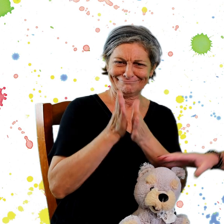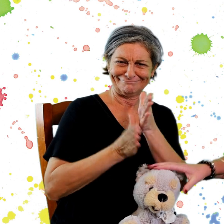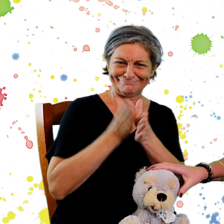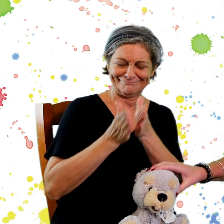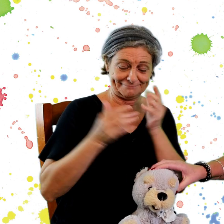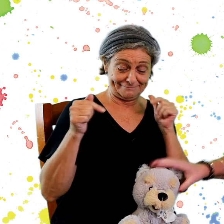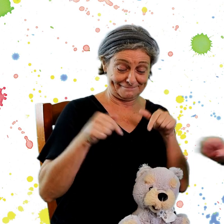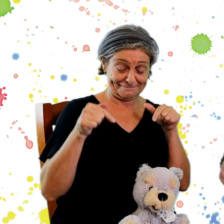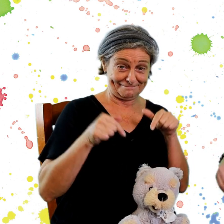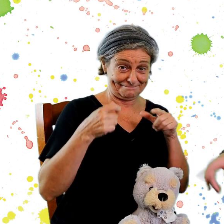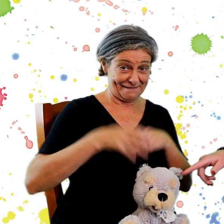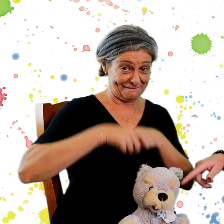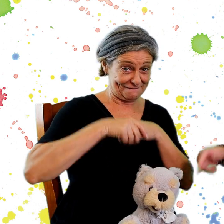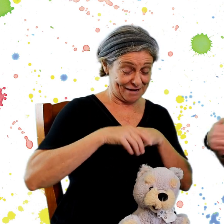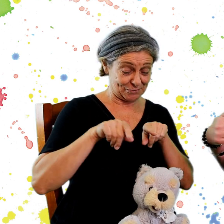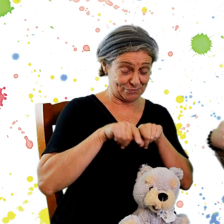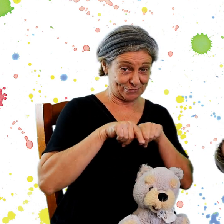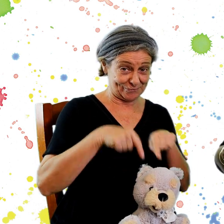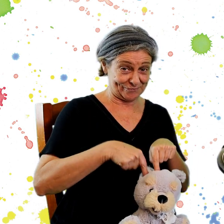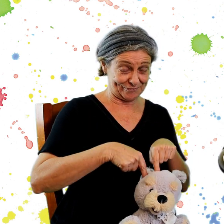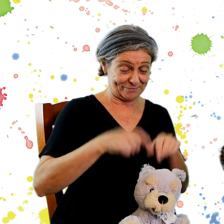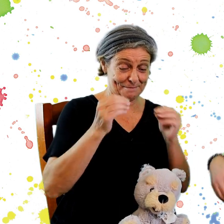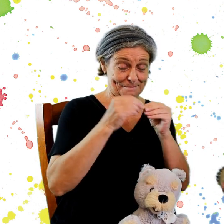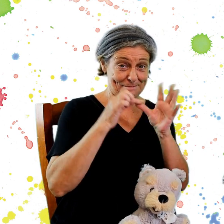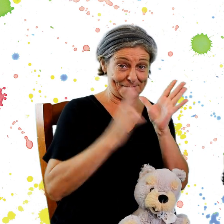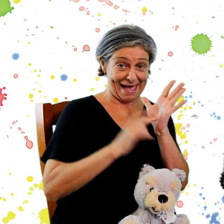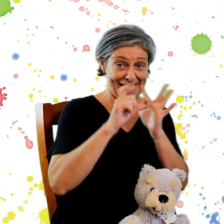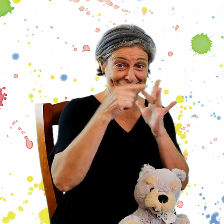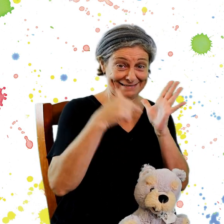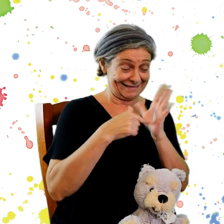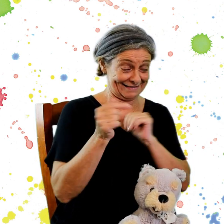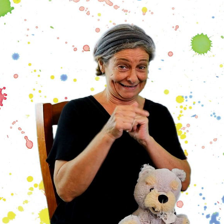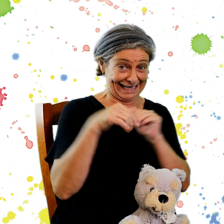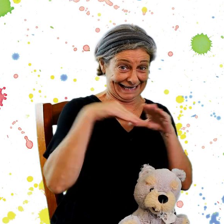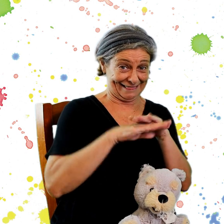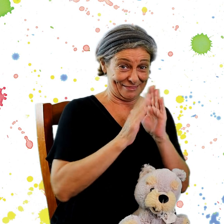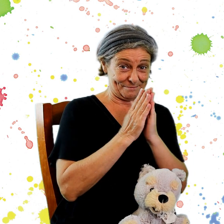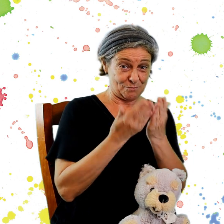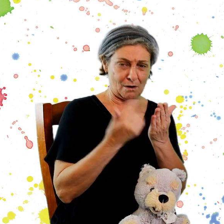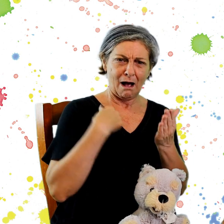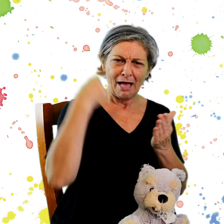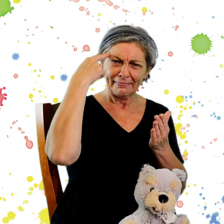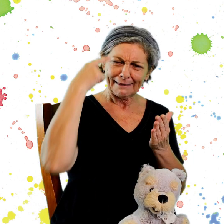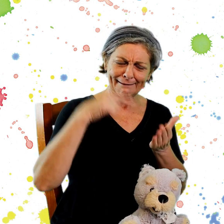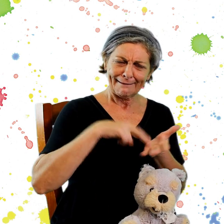another little friend here. This is Bandit, and he's from the book. And I think Karen has some questions to ask me. Is that right?